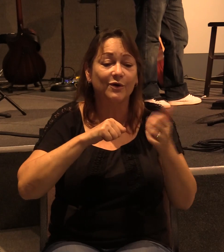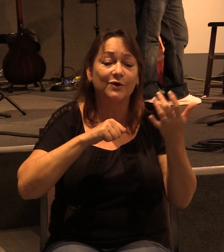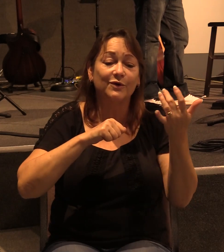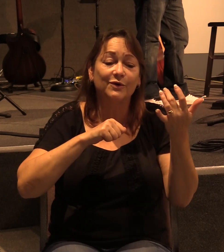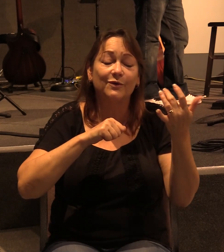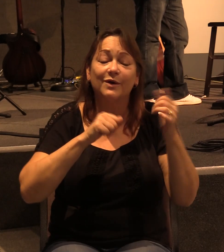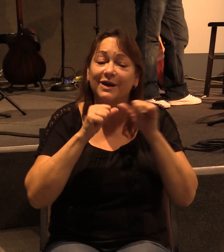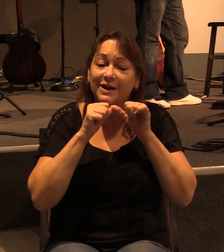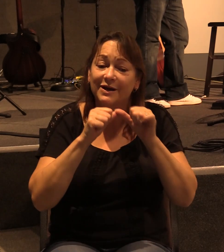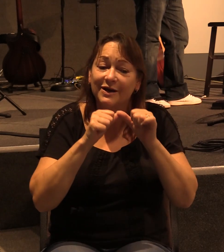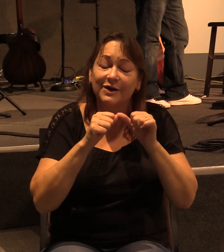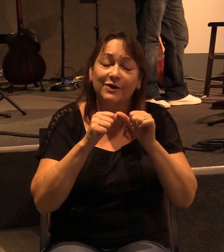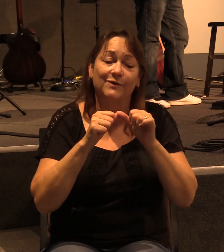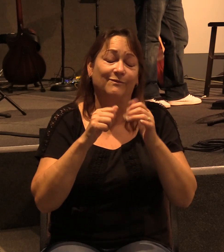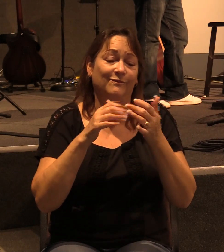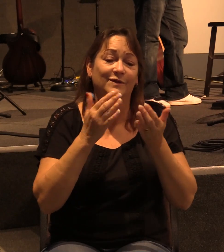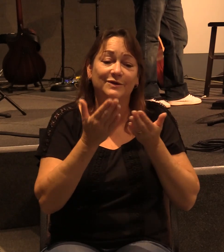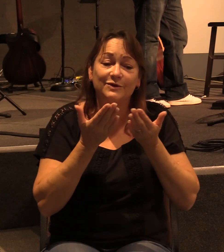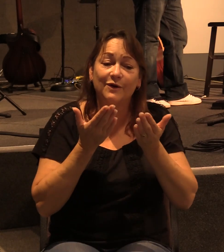of preaching the gospel